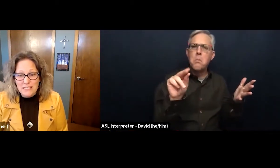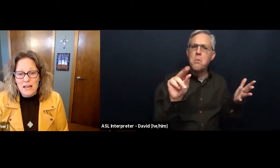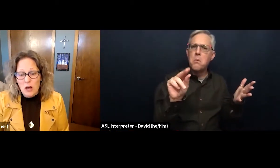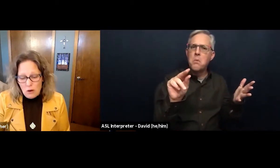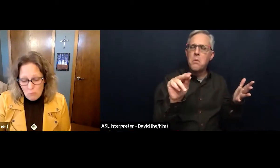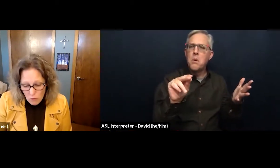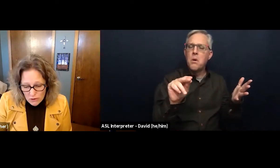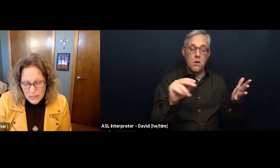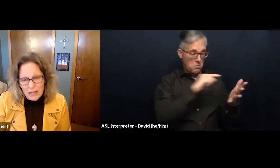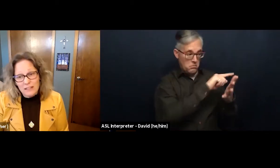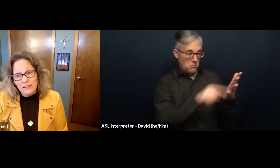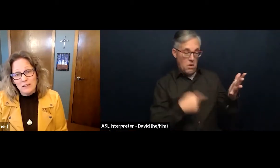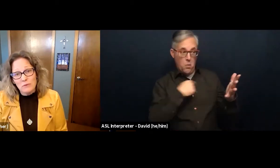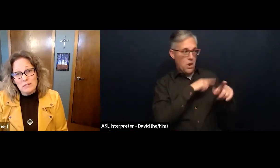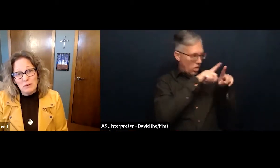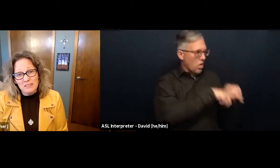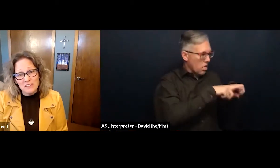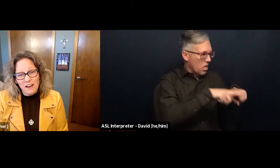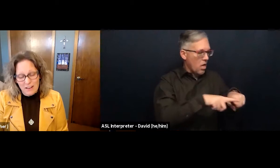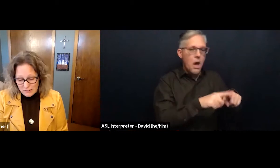more than we depend on God.